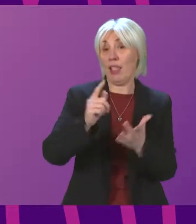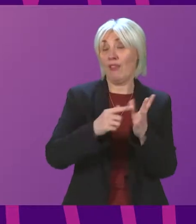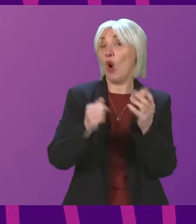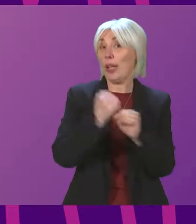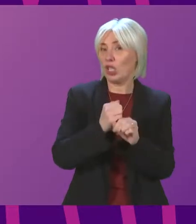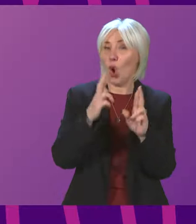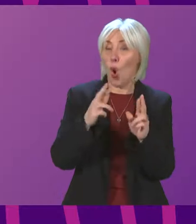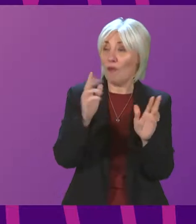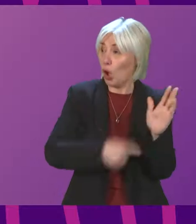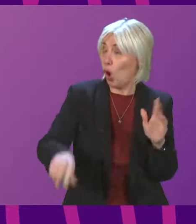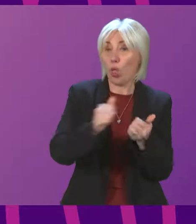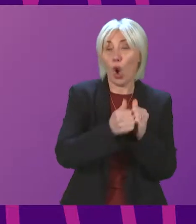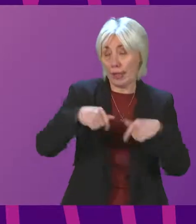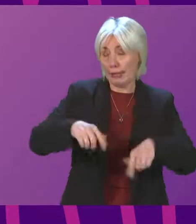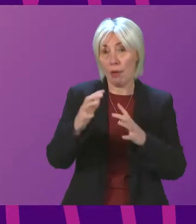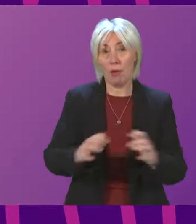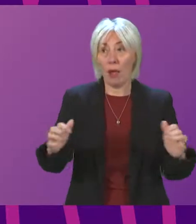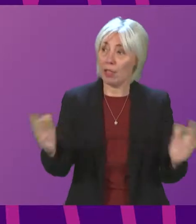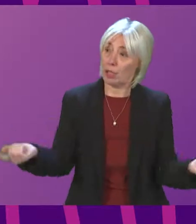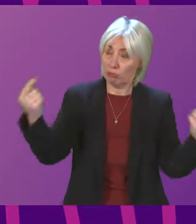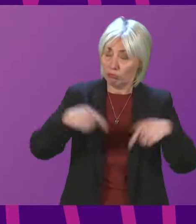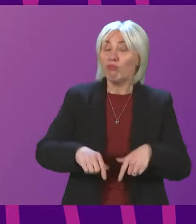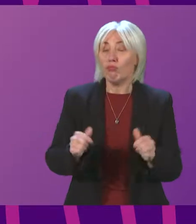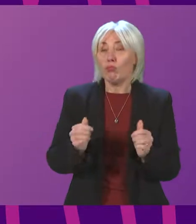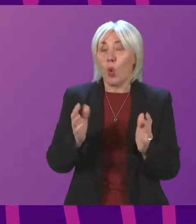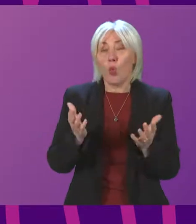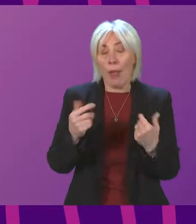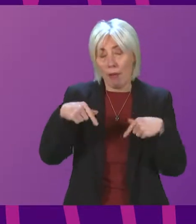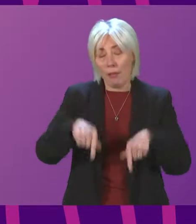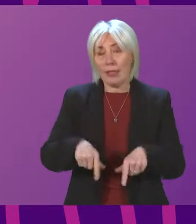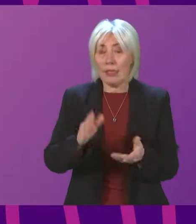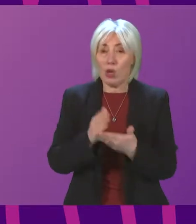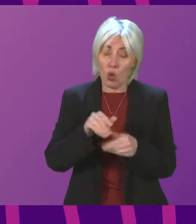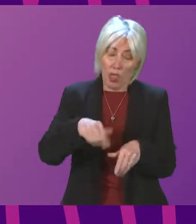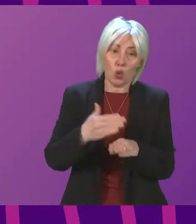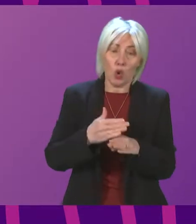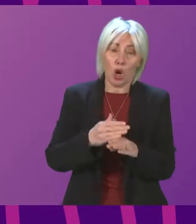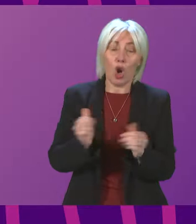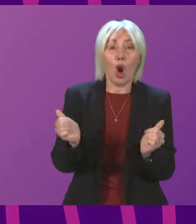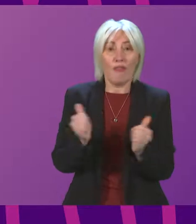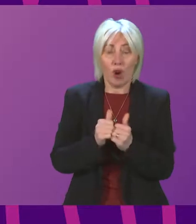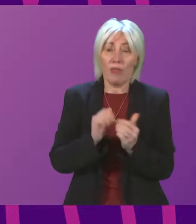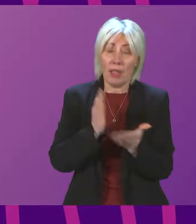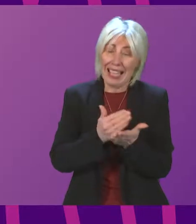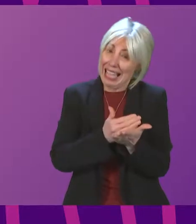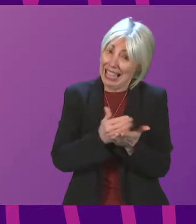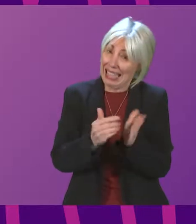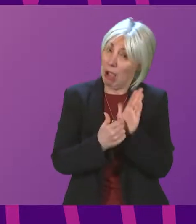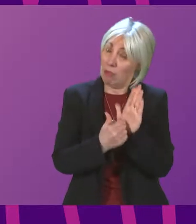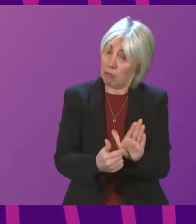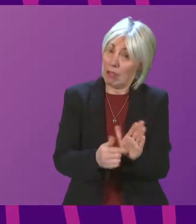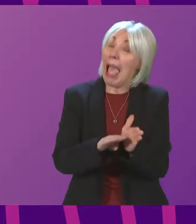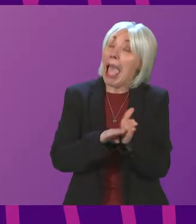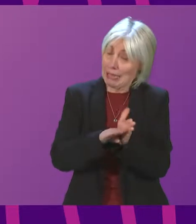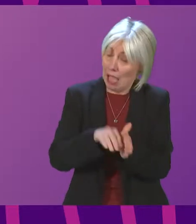colleagues across Parliament can come together to welcome these measures and to recognise that this work confirms a very clear intention that exams will go ahead